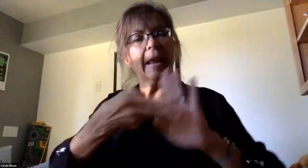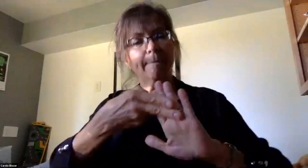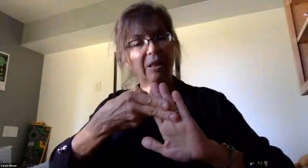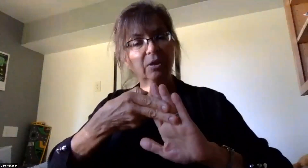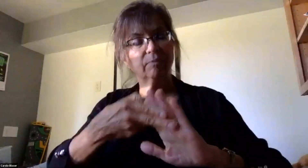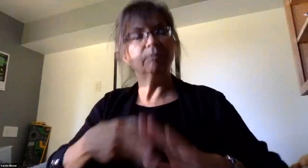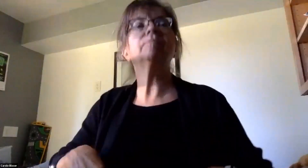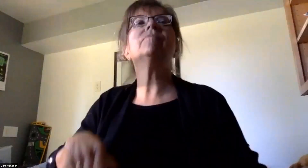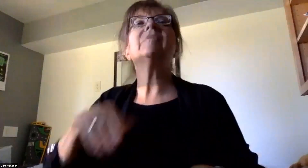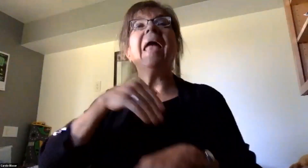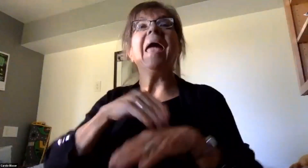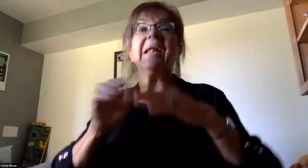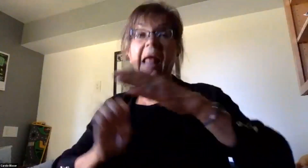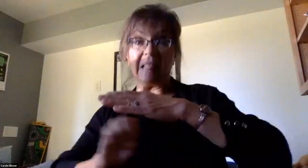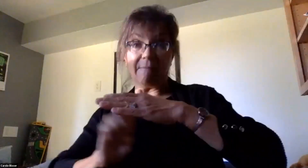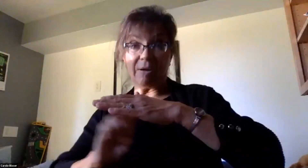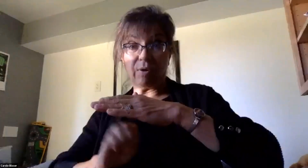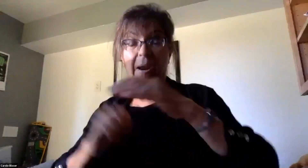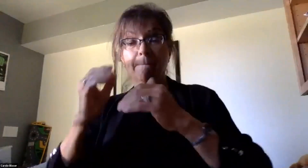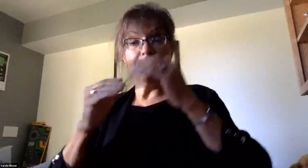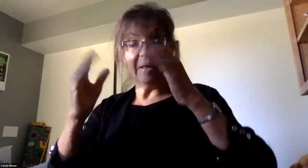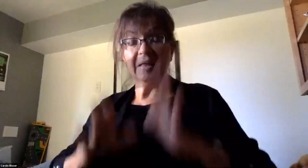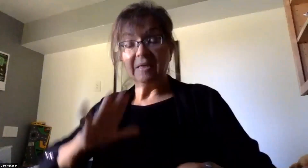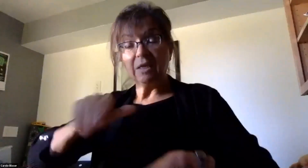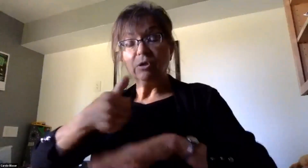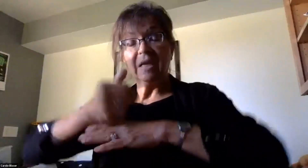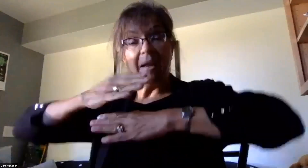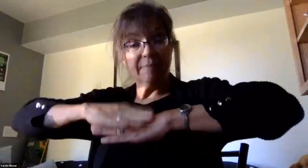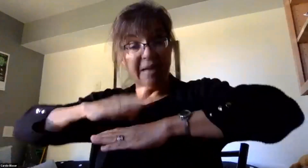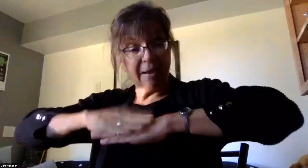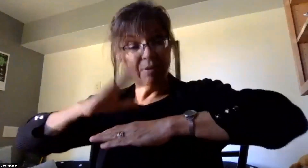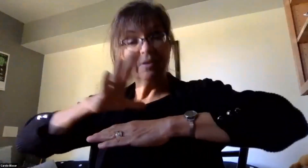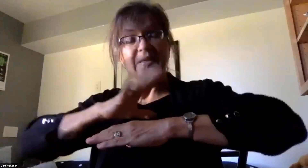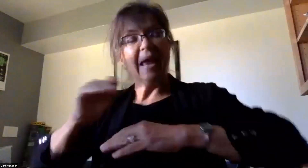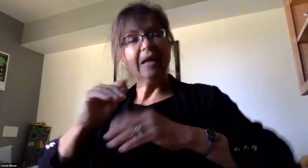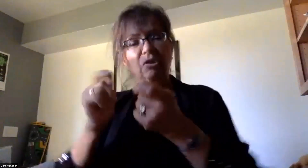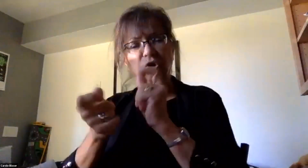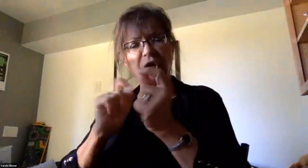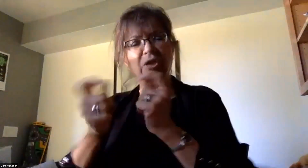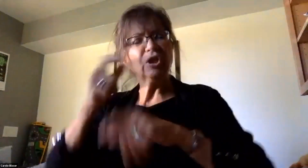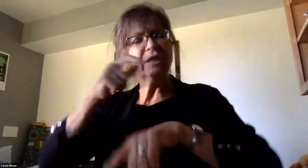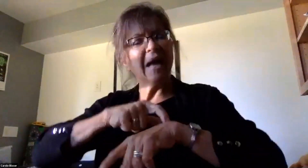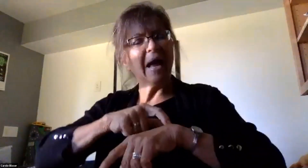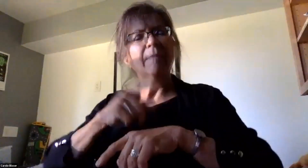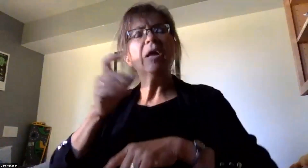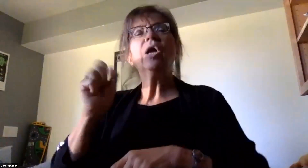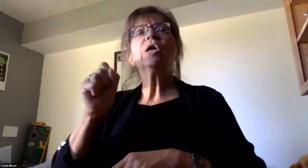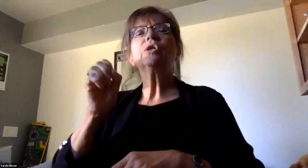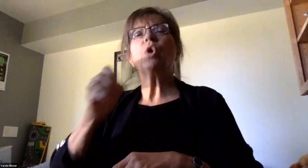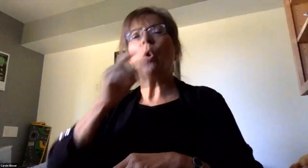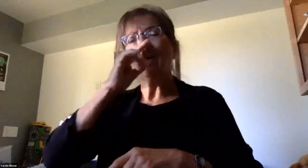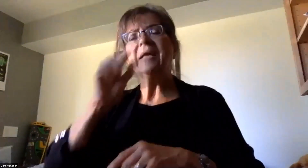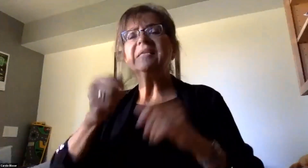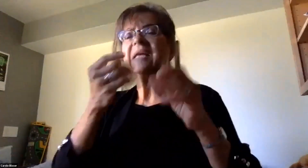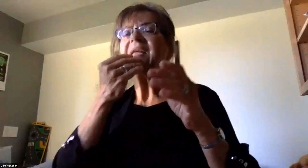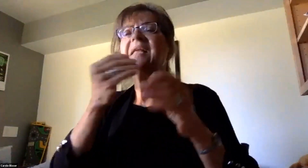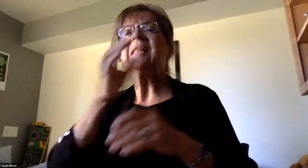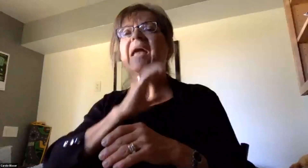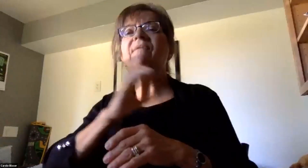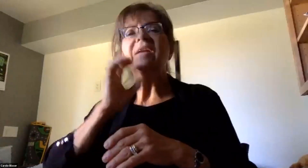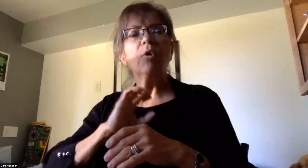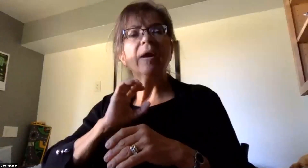At the elementary level, the buildings are laying out tables and reconsidering lunch timing so that students will be able to eat in lunch in the cafeteria.